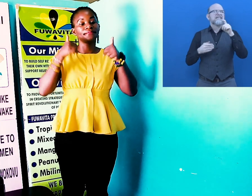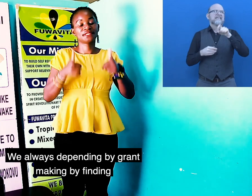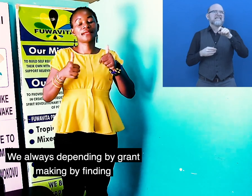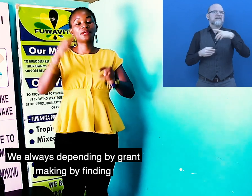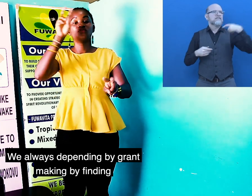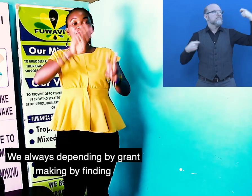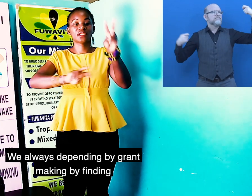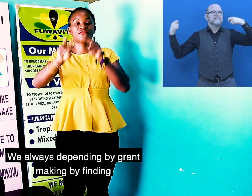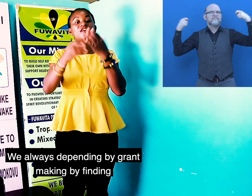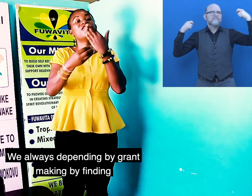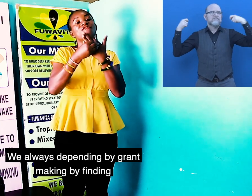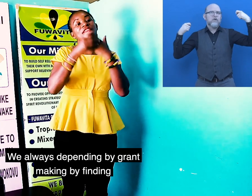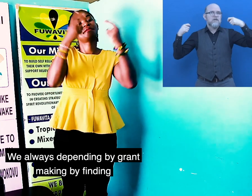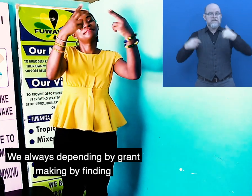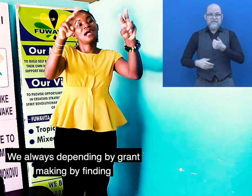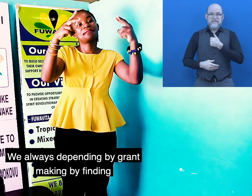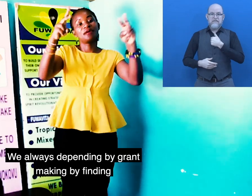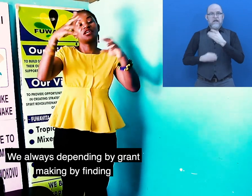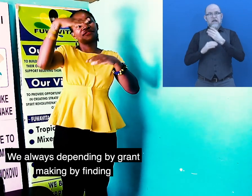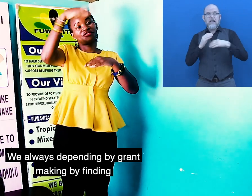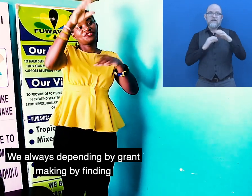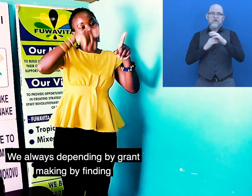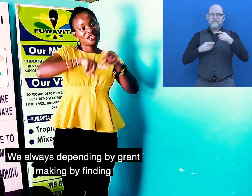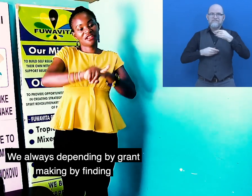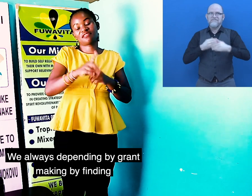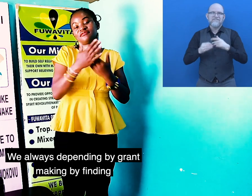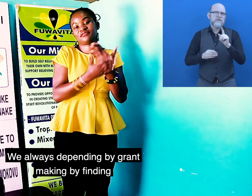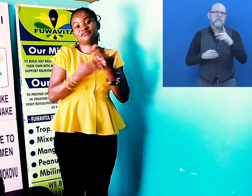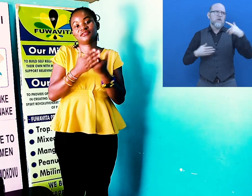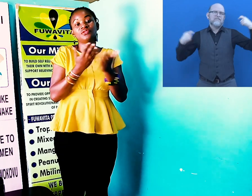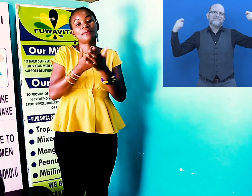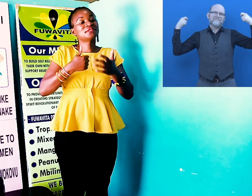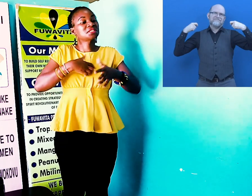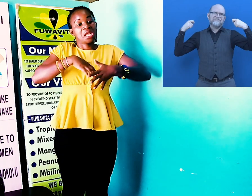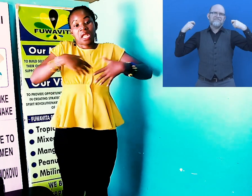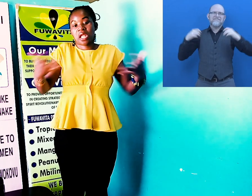We always depend on grant making funding.